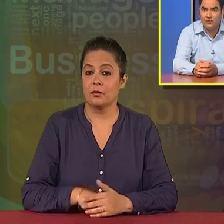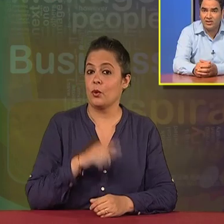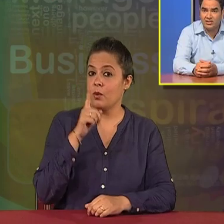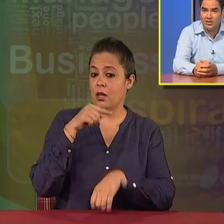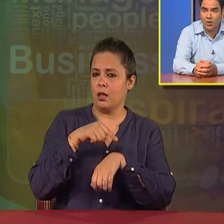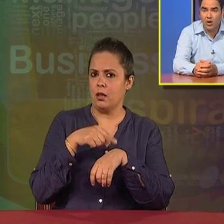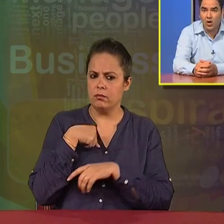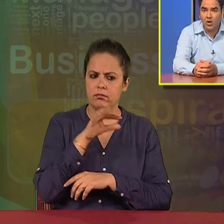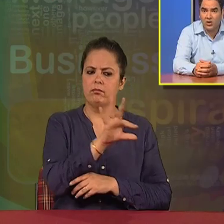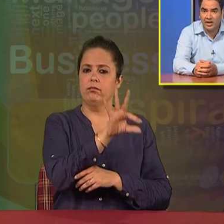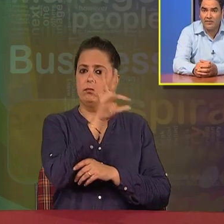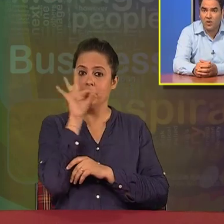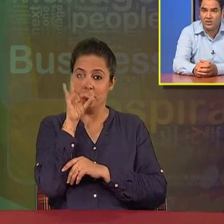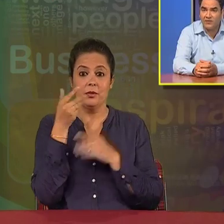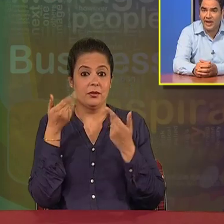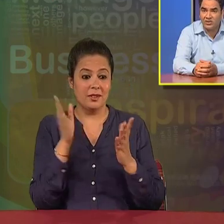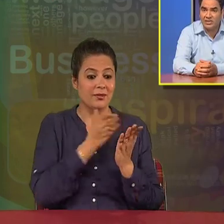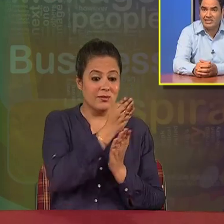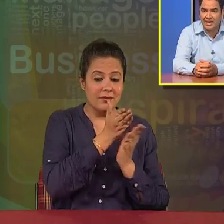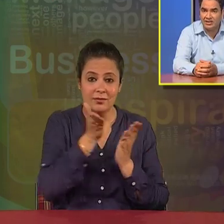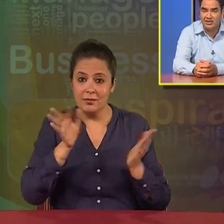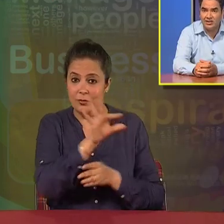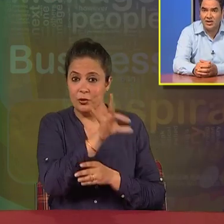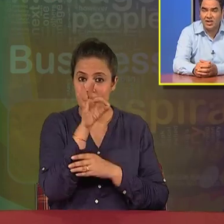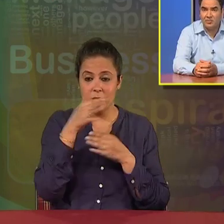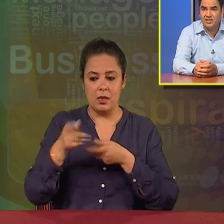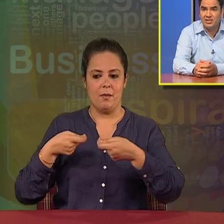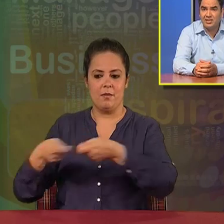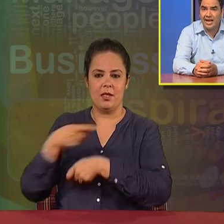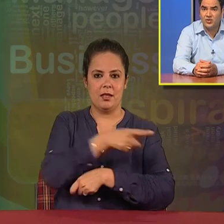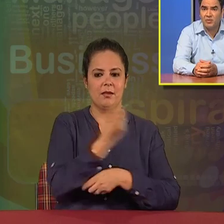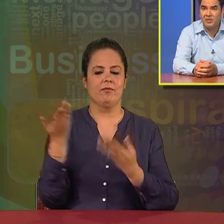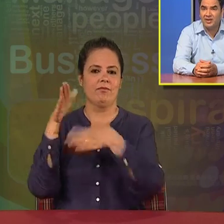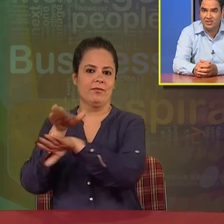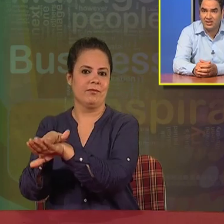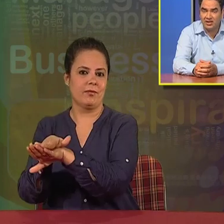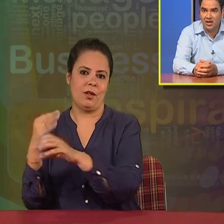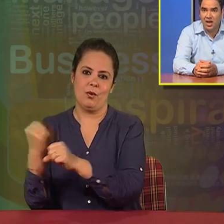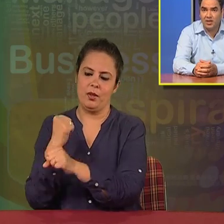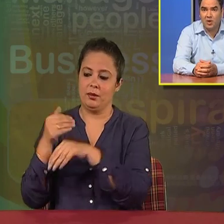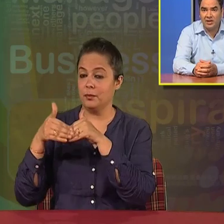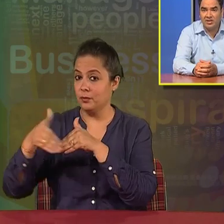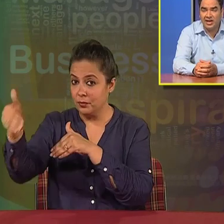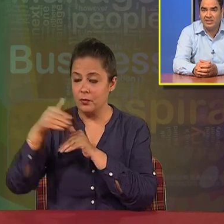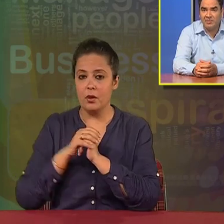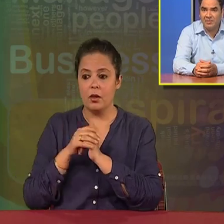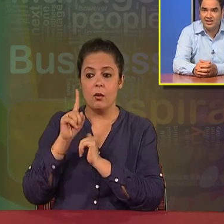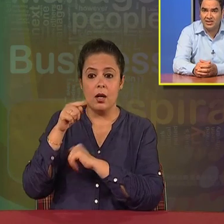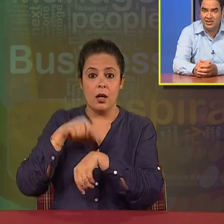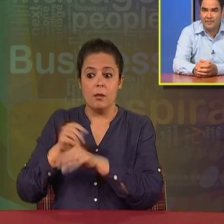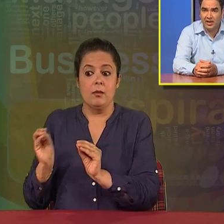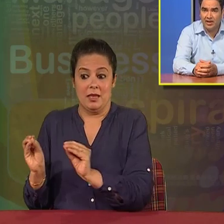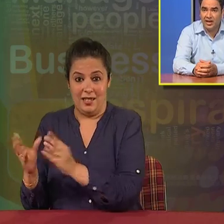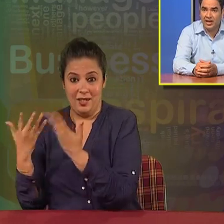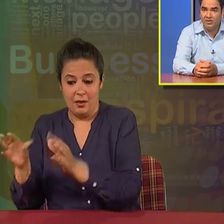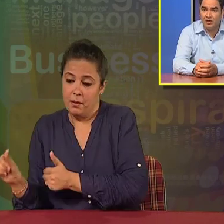So, once one alternative course of action is selected, the business has to implement it. And the moment it is implemented,